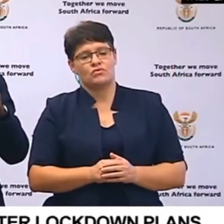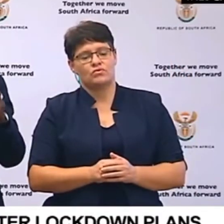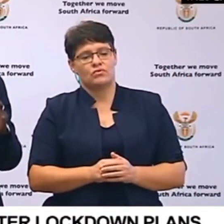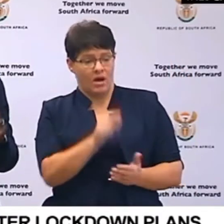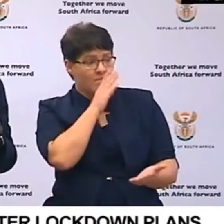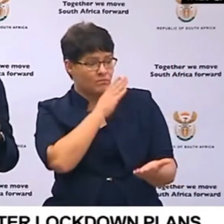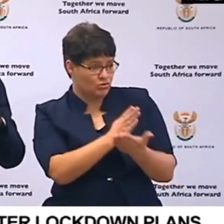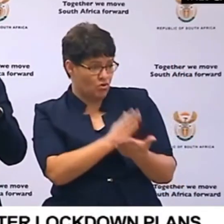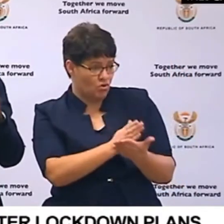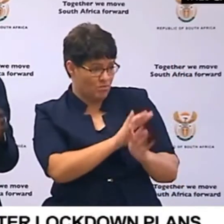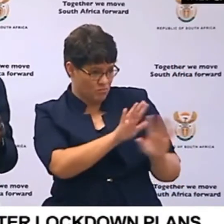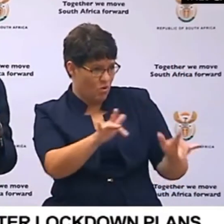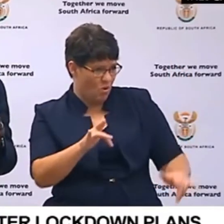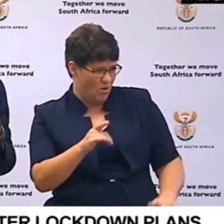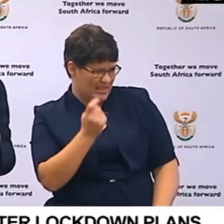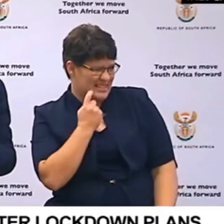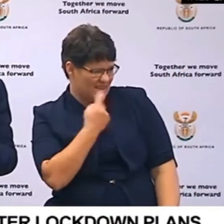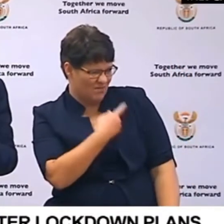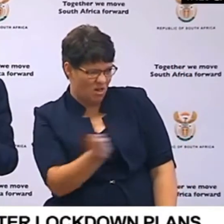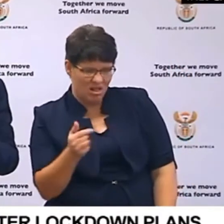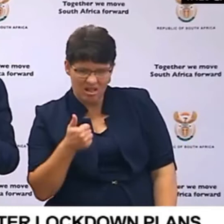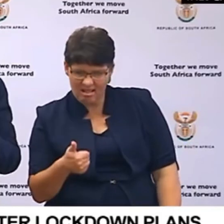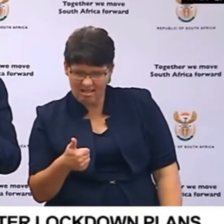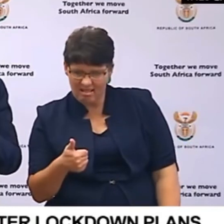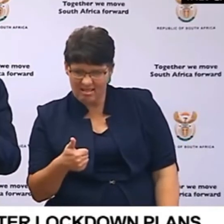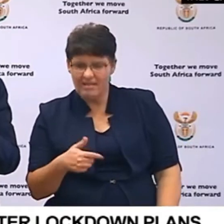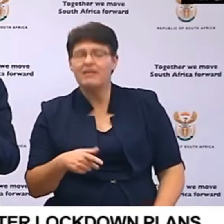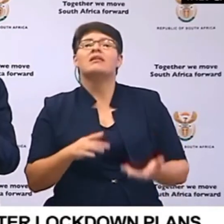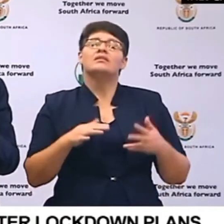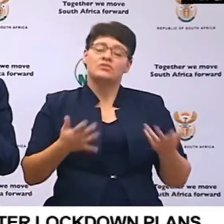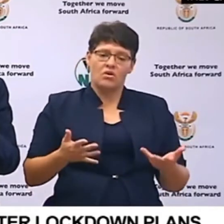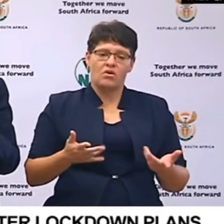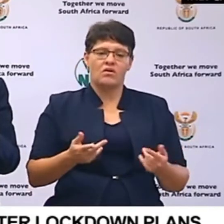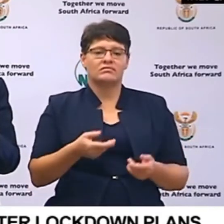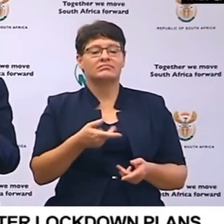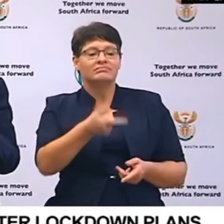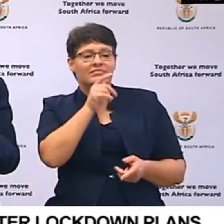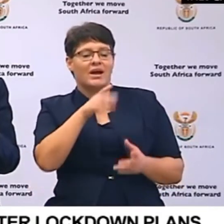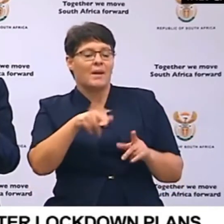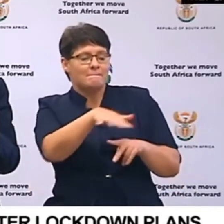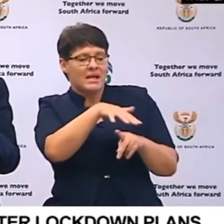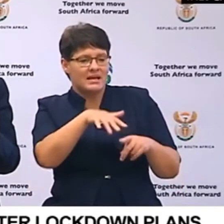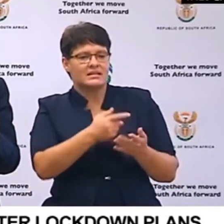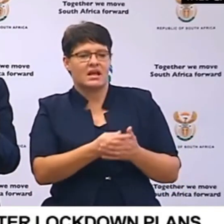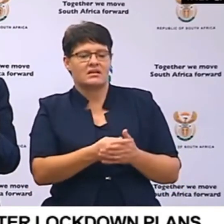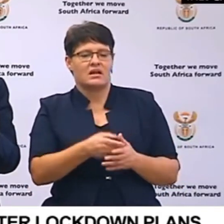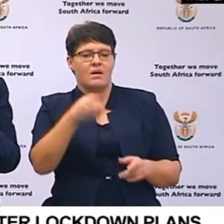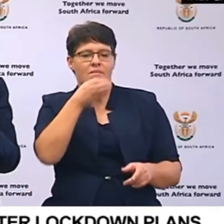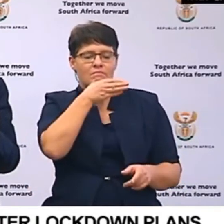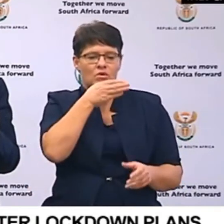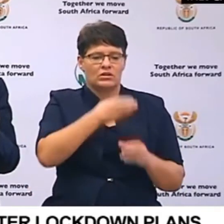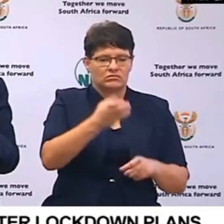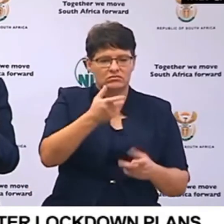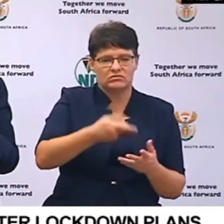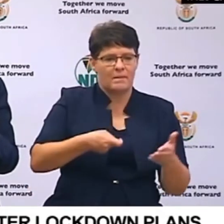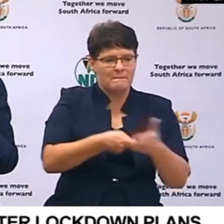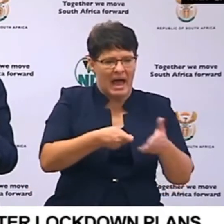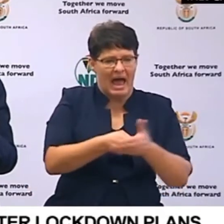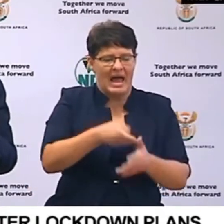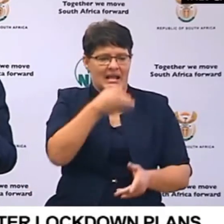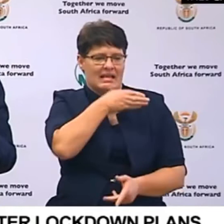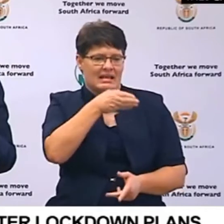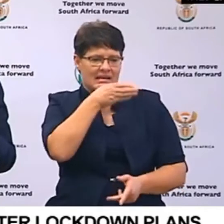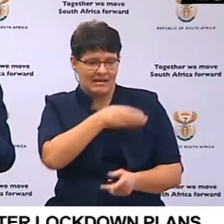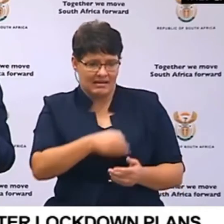i'm sure that makes life easy for all of us off consumption premises including party stores where liquor is